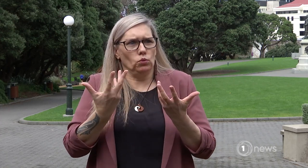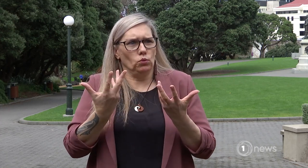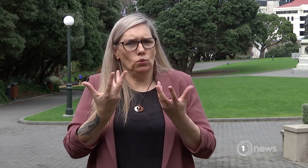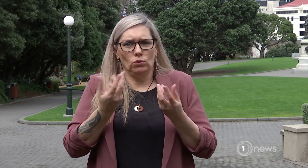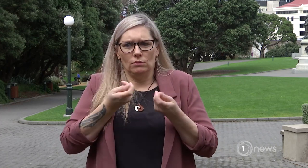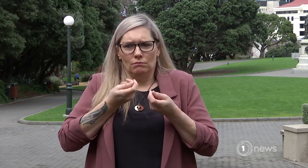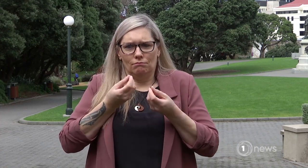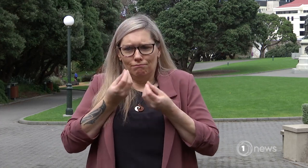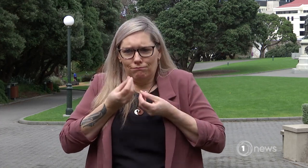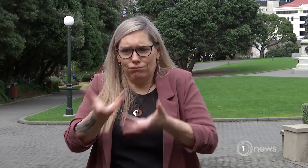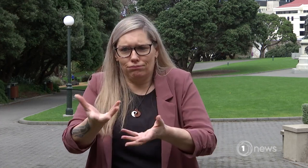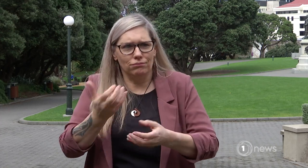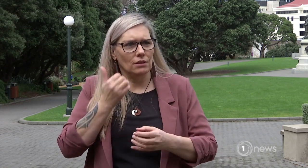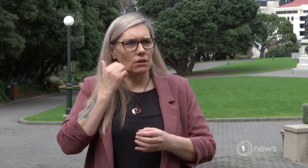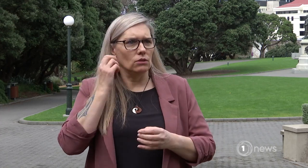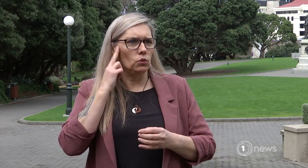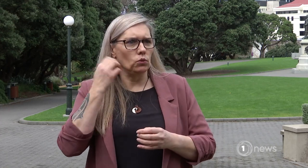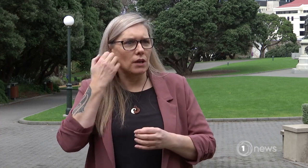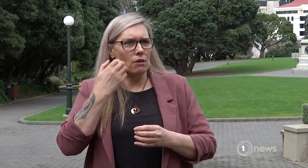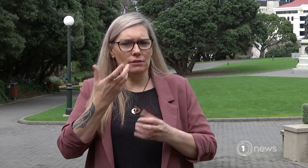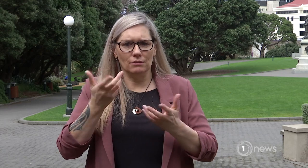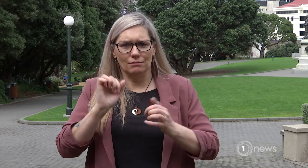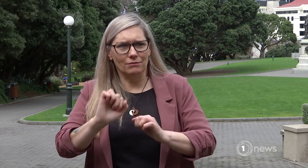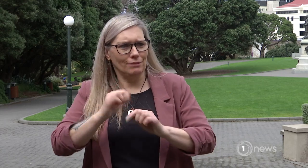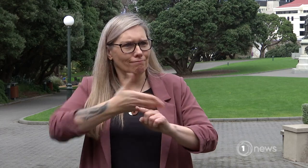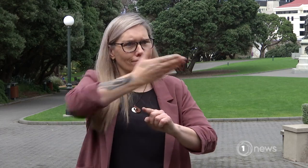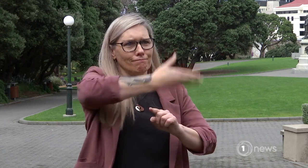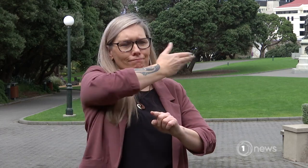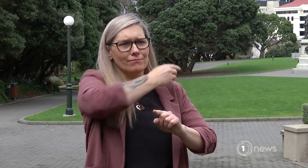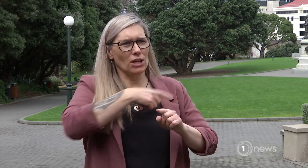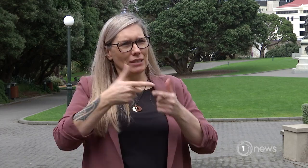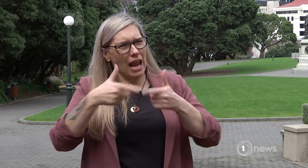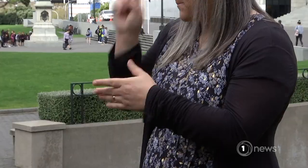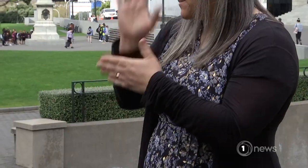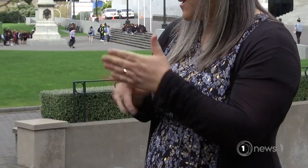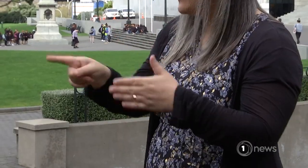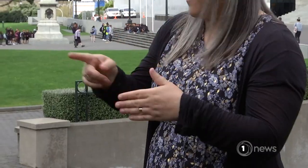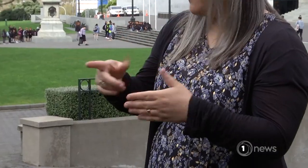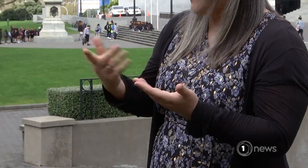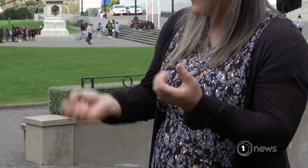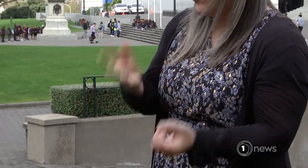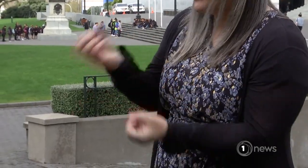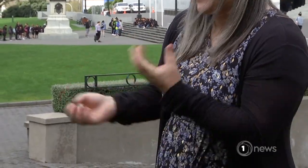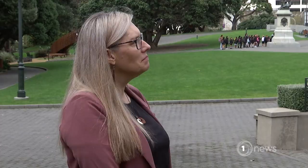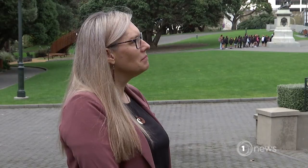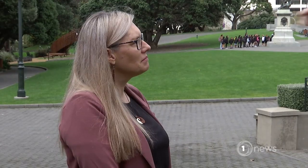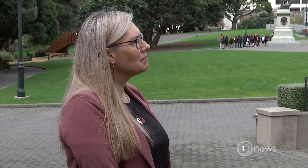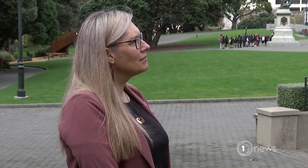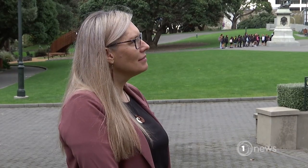impart to Turi Māori their whakapapa because of the language barriers. The board looking forward to a more inclusive New